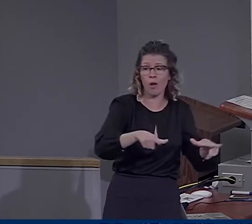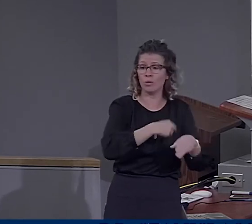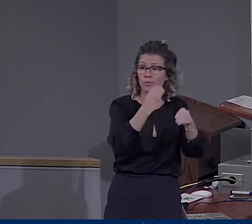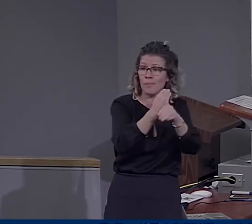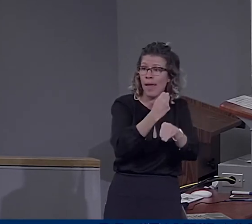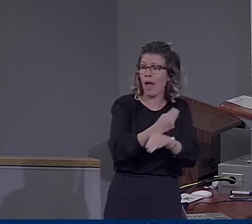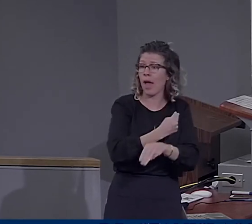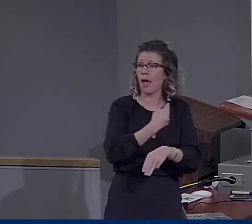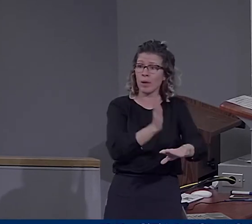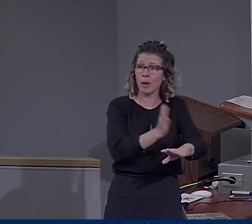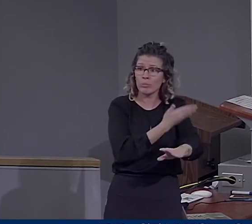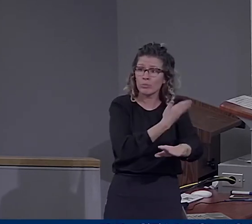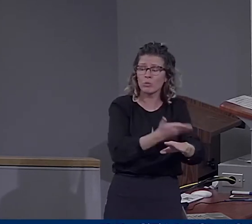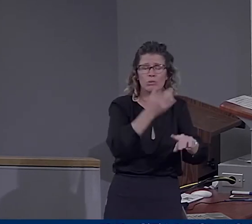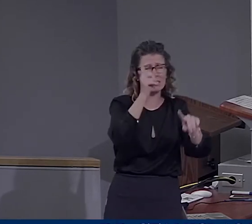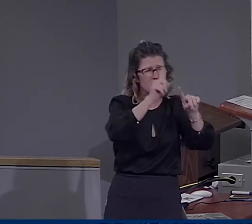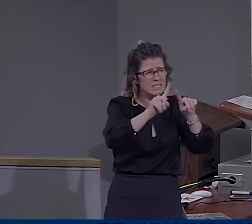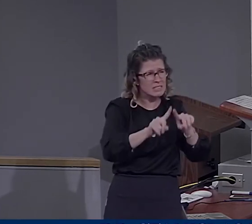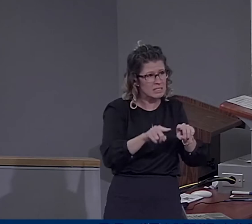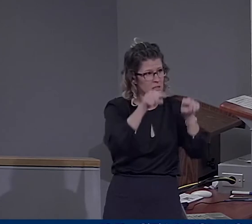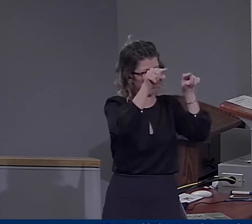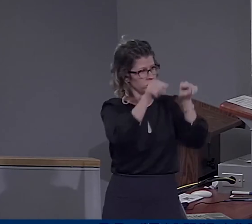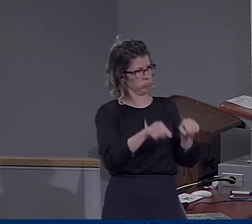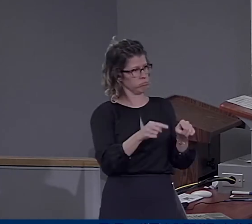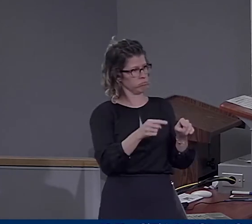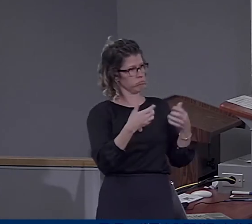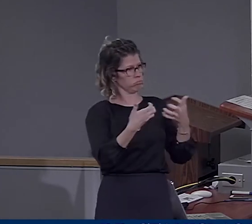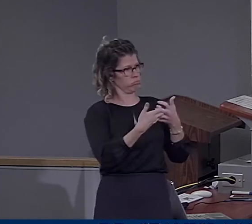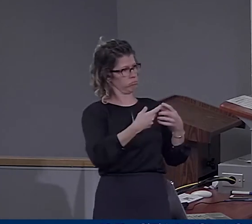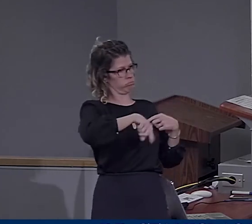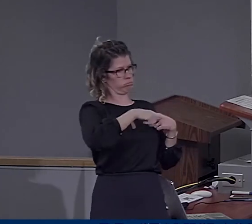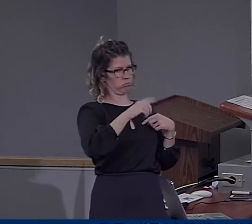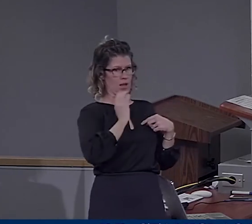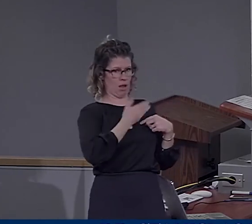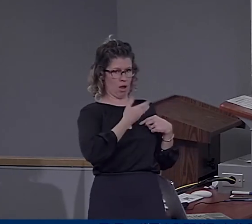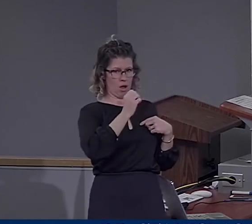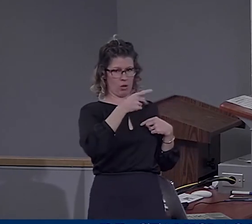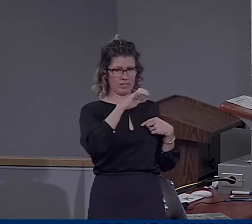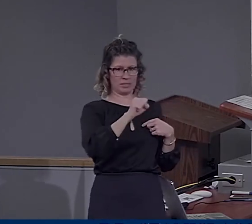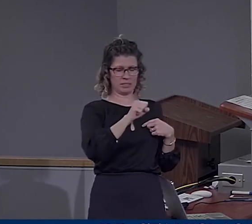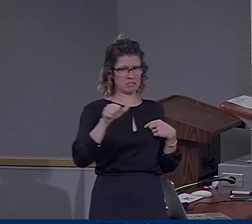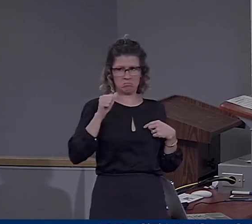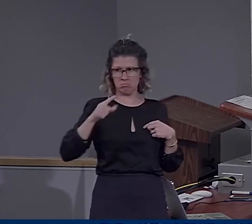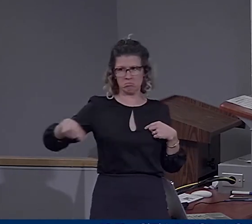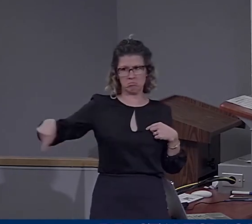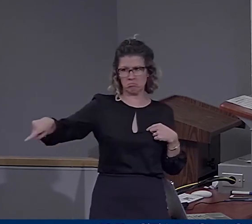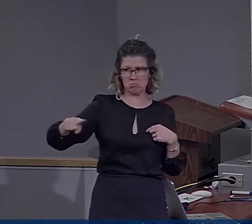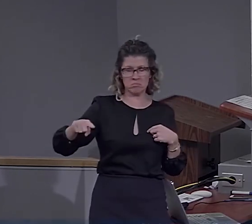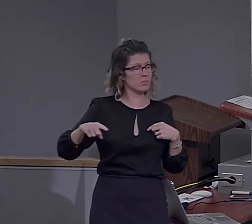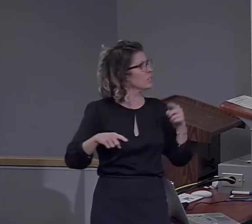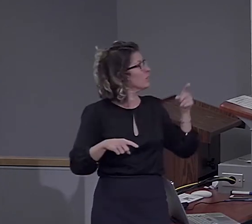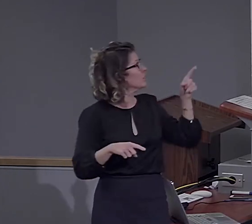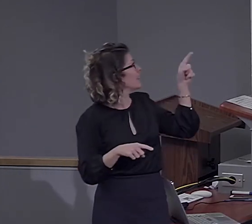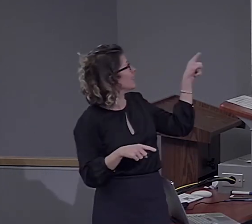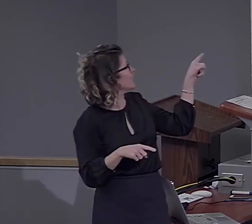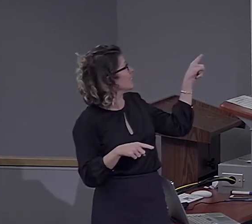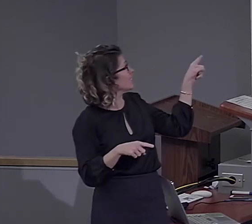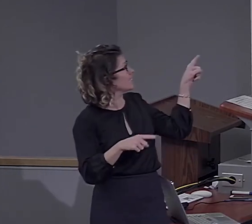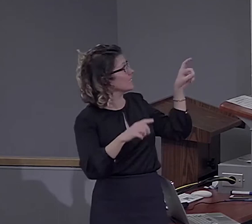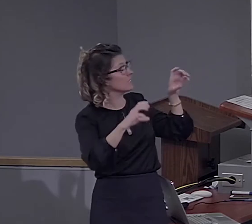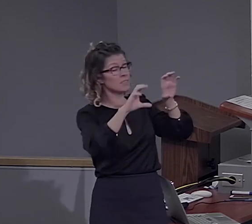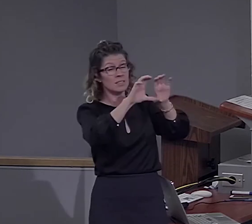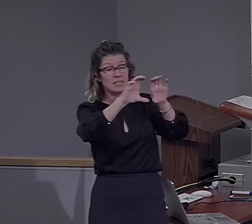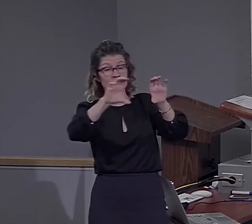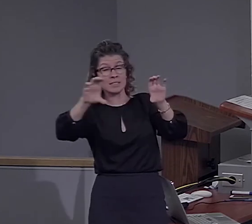wonderful abilities that define us as a species. What you see here is a fresco. It's part, actually, of a 20 meters long